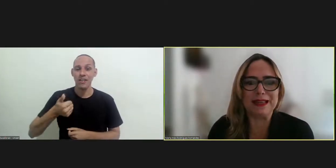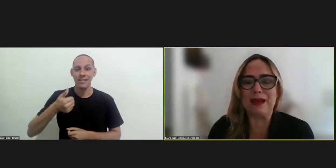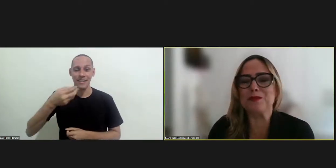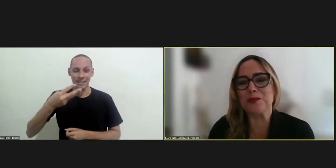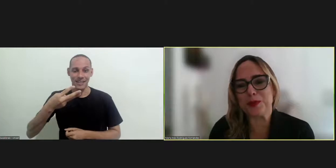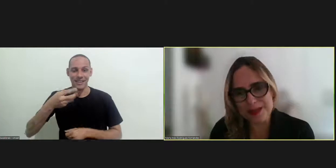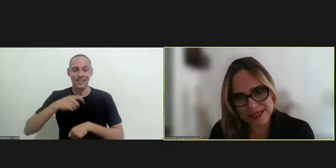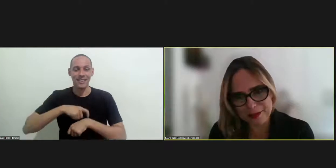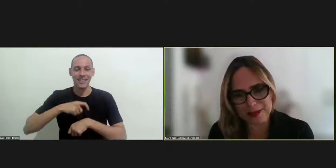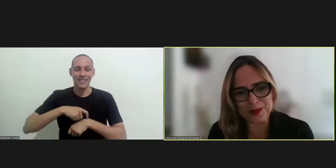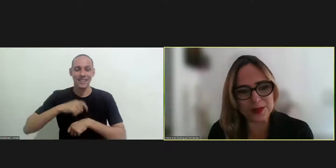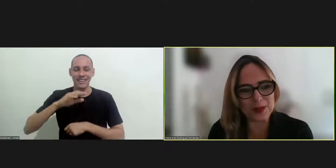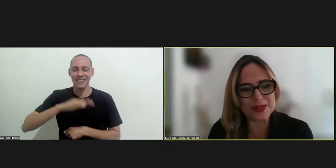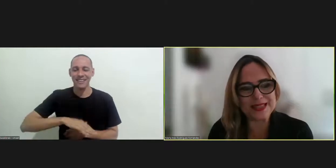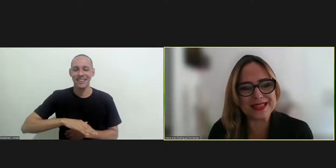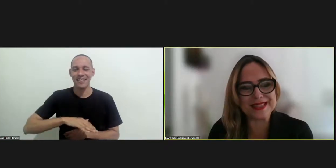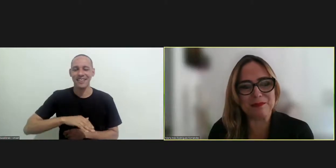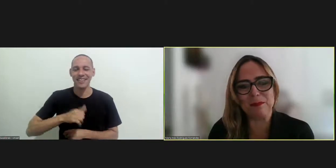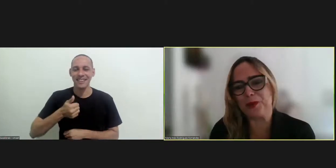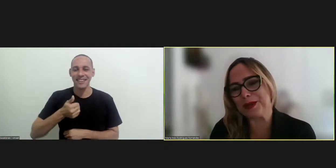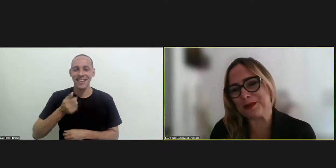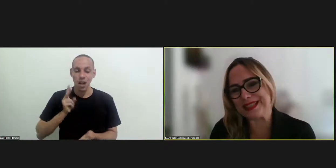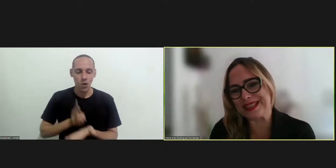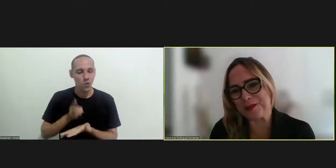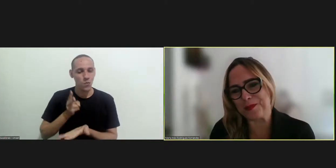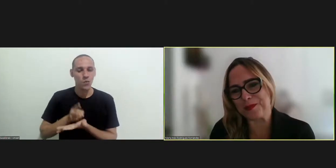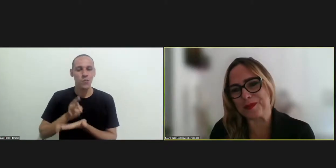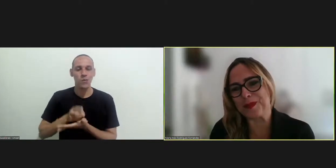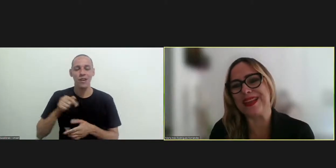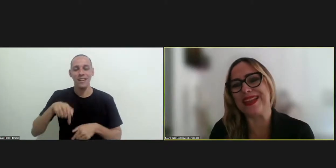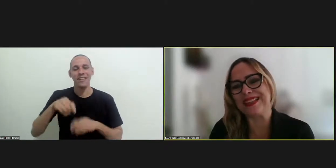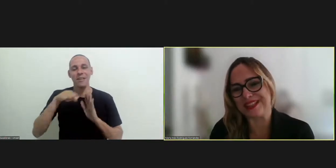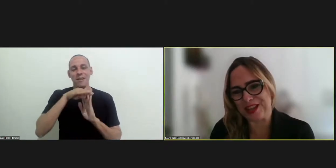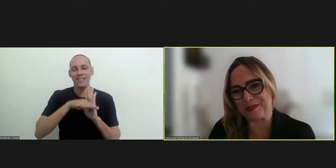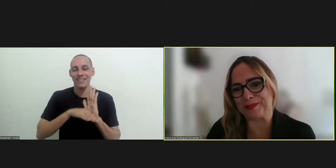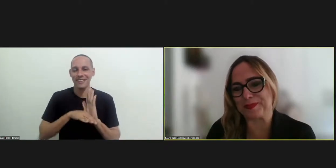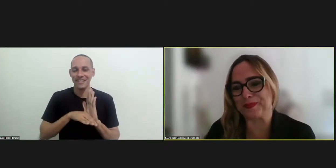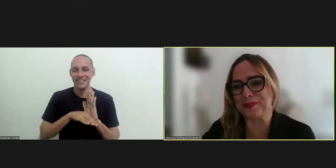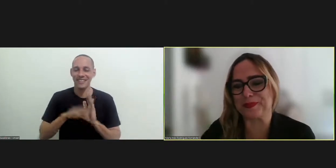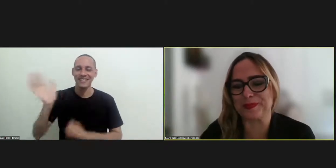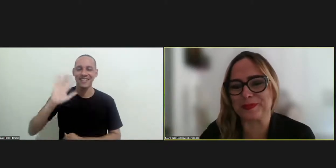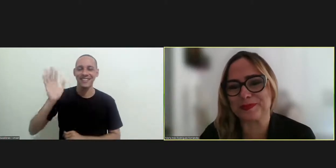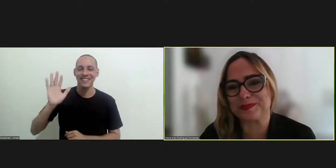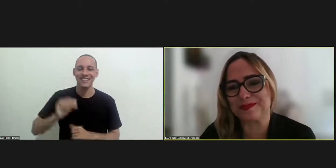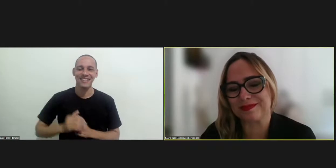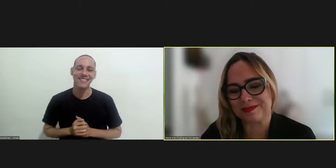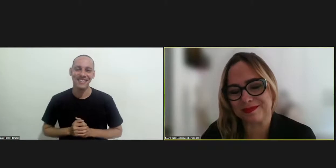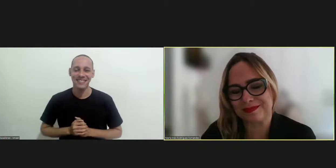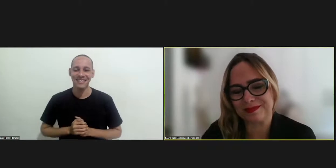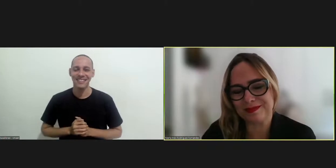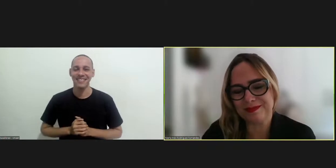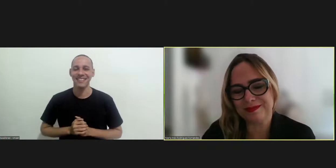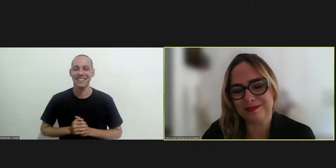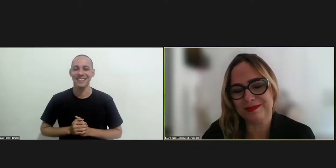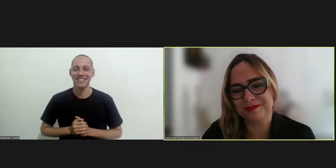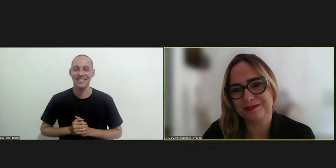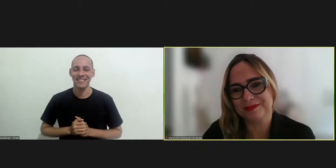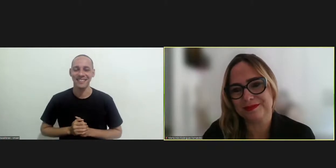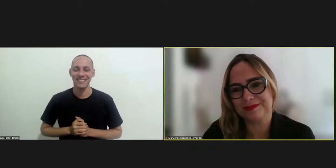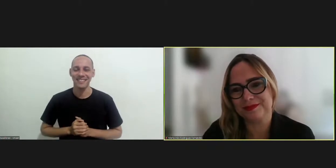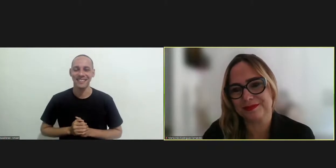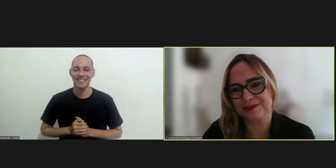1 pm brazil time for us to continue with our schedule see you all shortly thank you